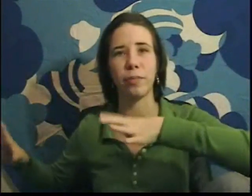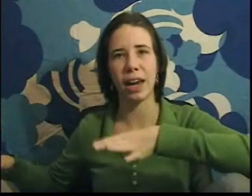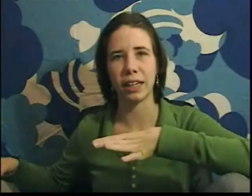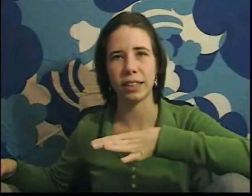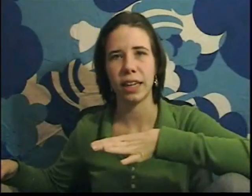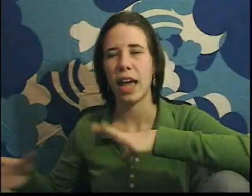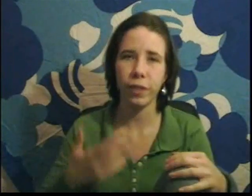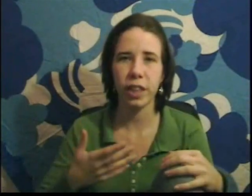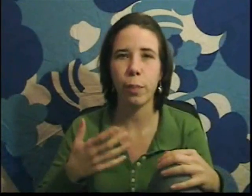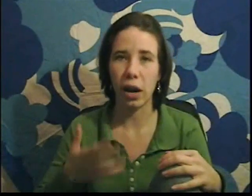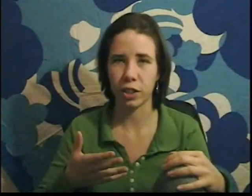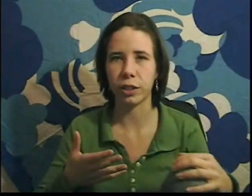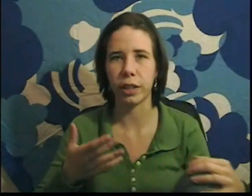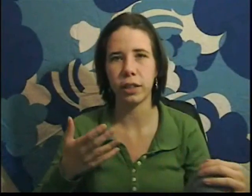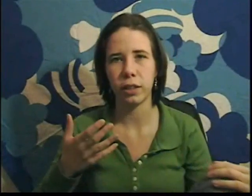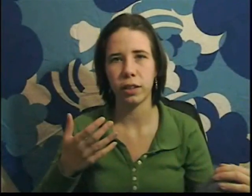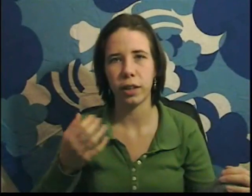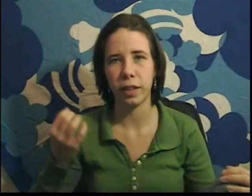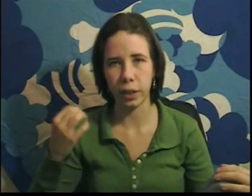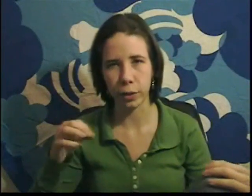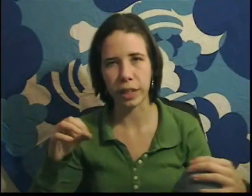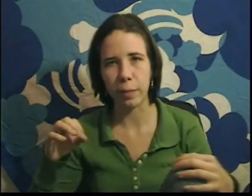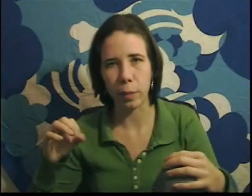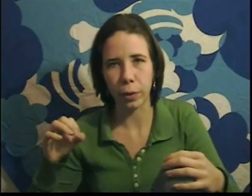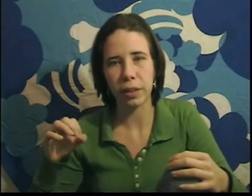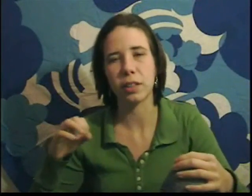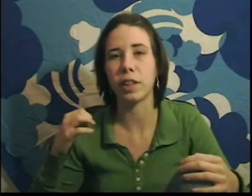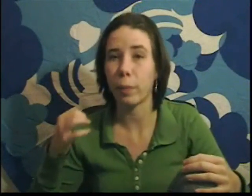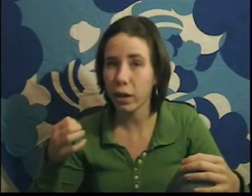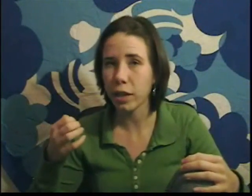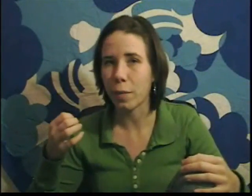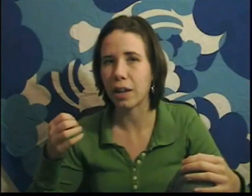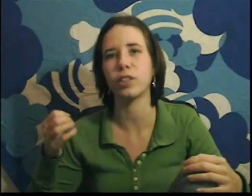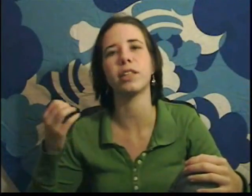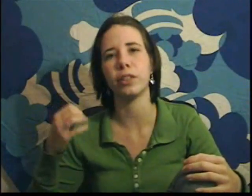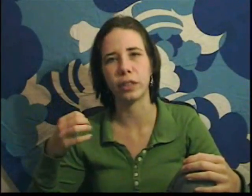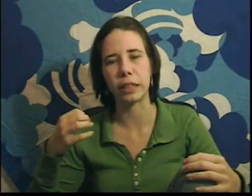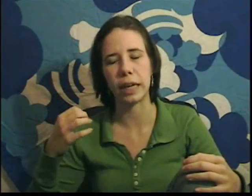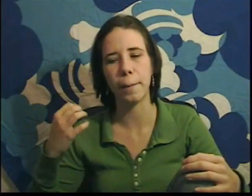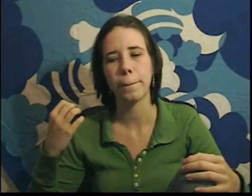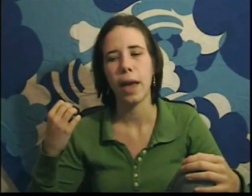mathematics. The fifth postulate that Euclid came up with, it's called the parallel postulate, you can look it up.